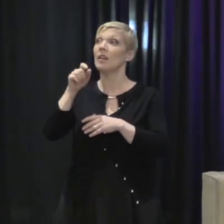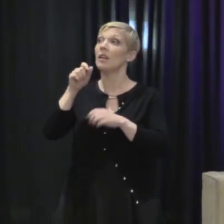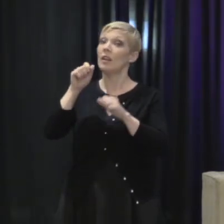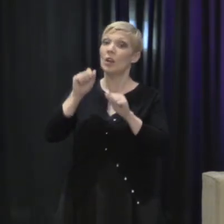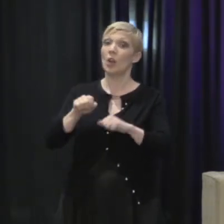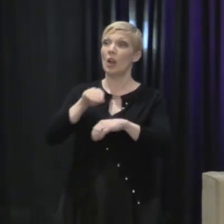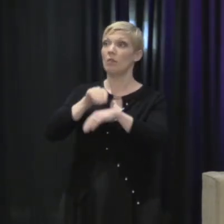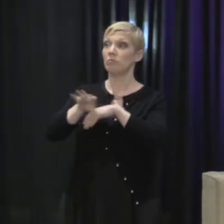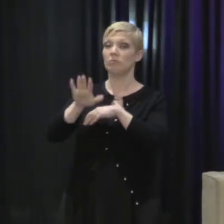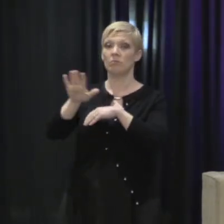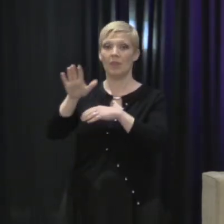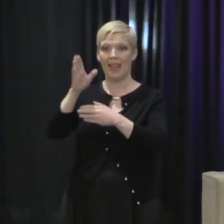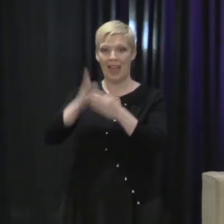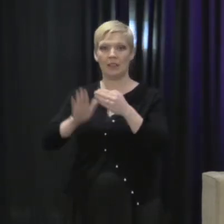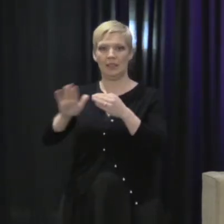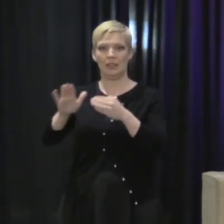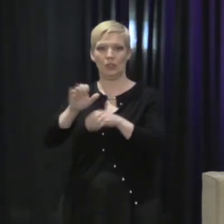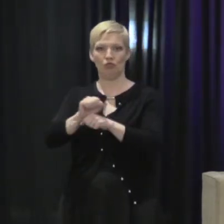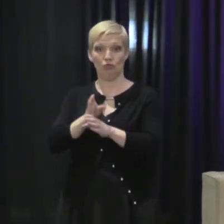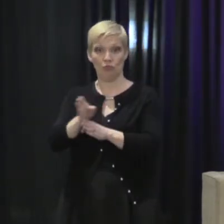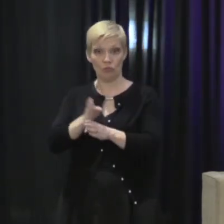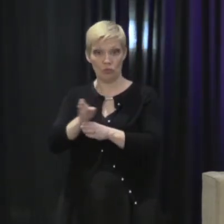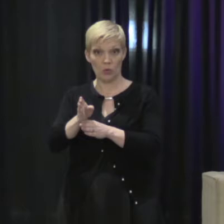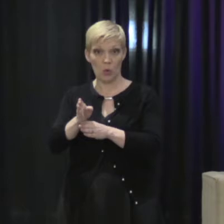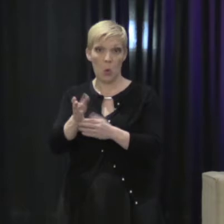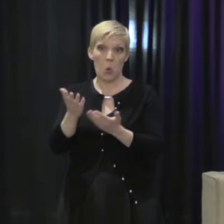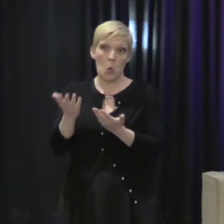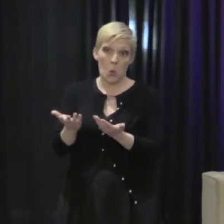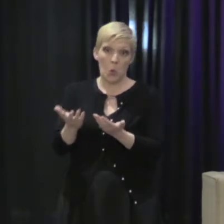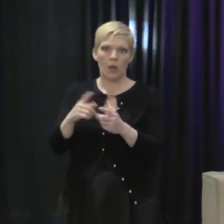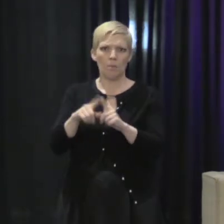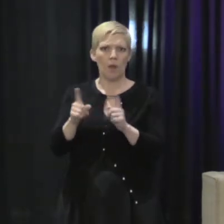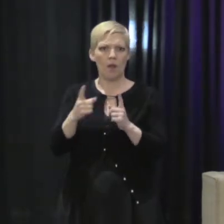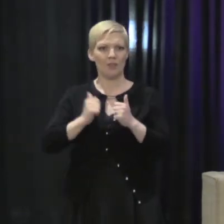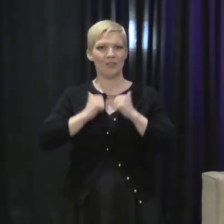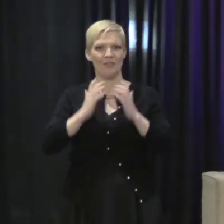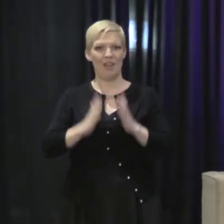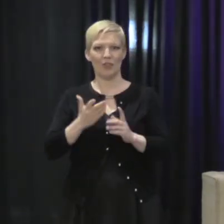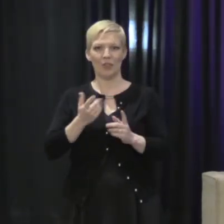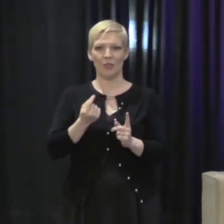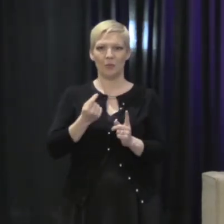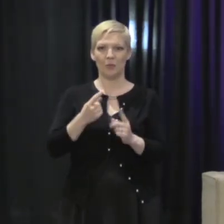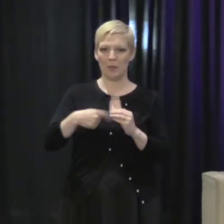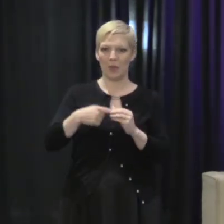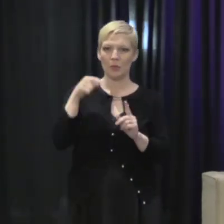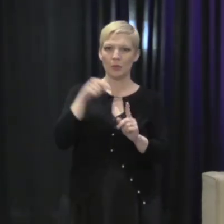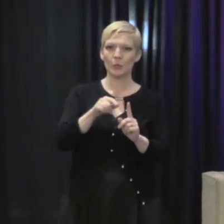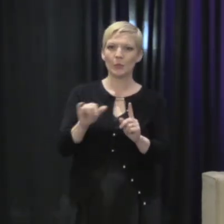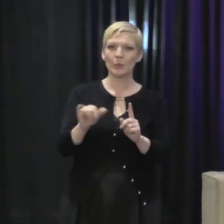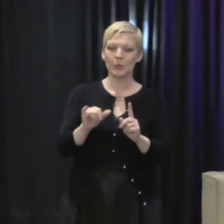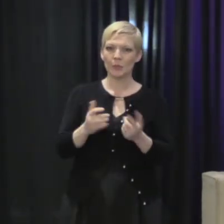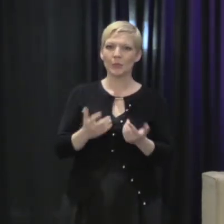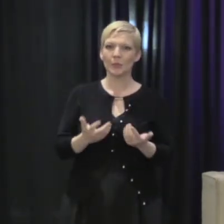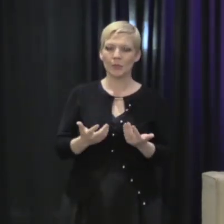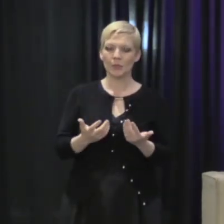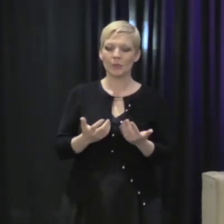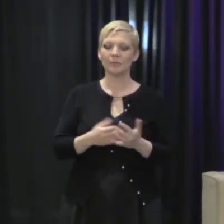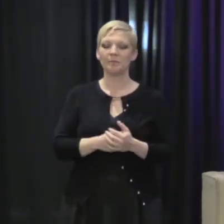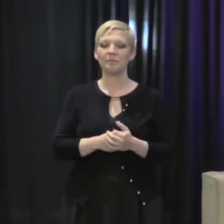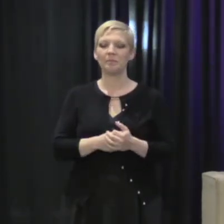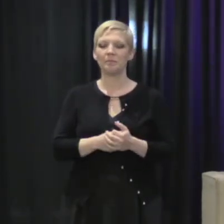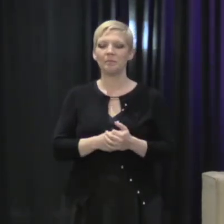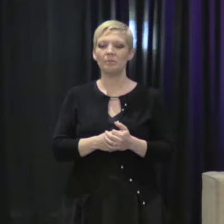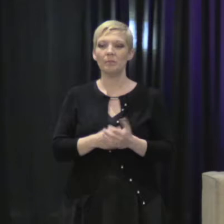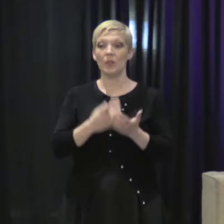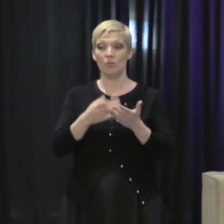career. It could be life-shattering. But what about the survivor? And so, just to kind of wrap up with